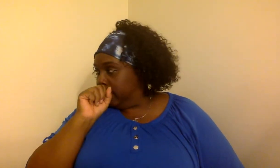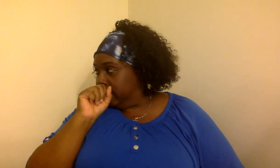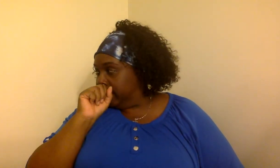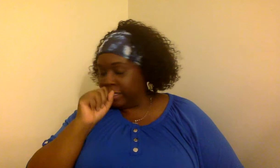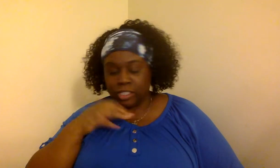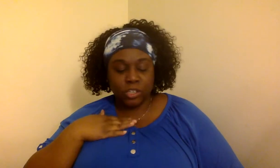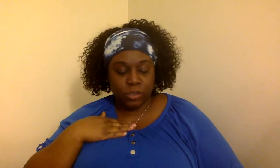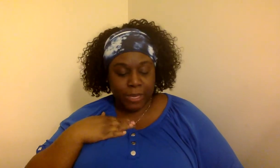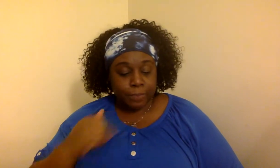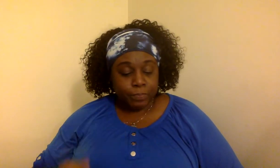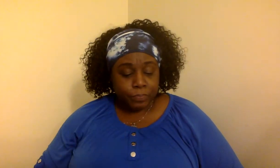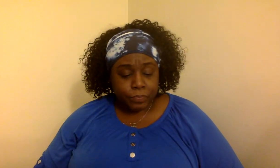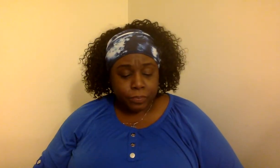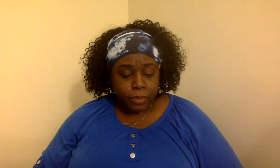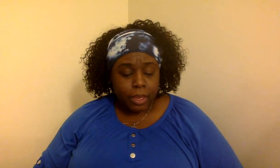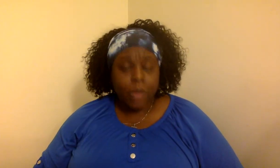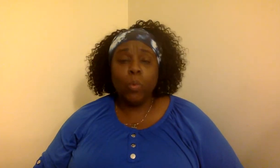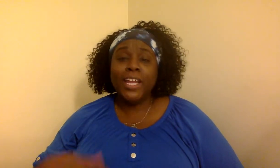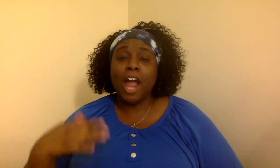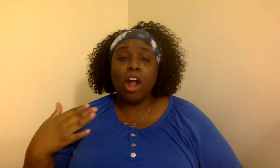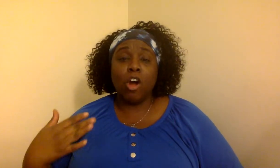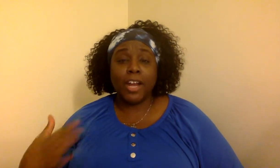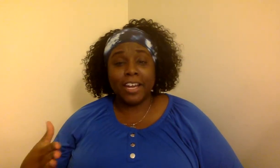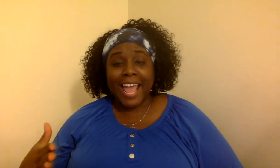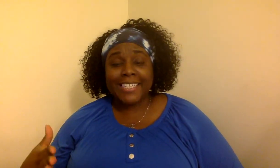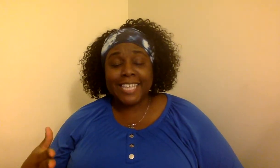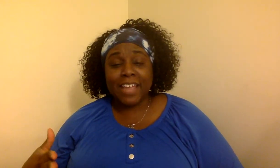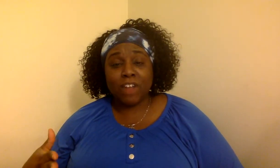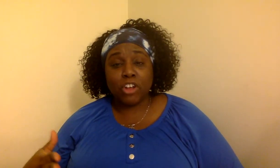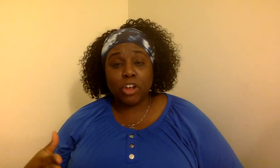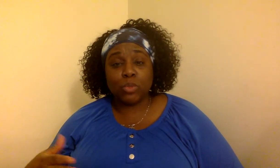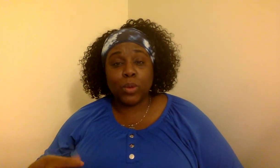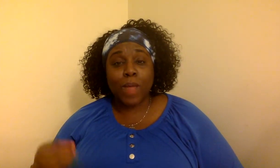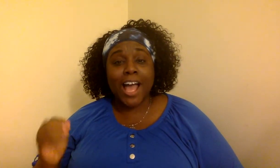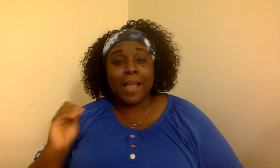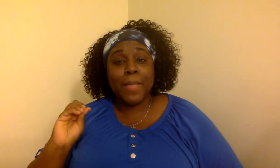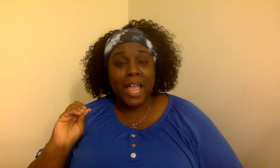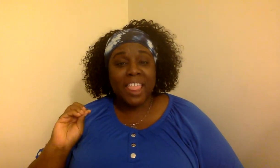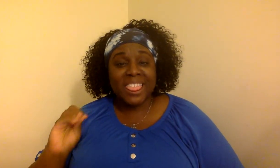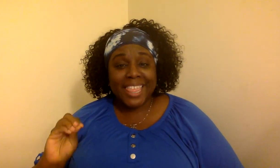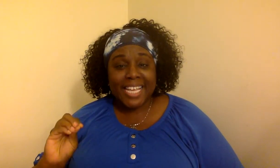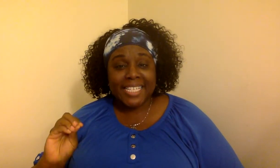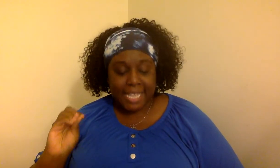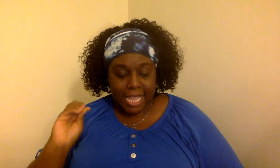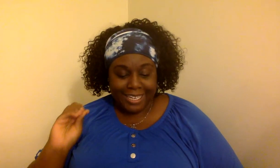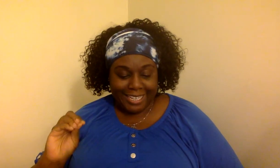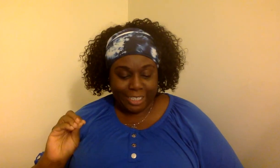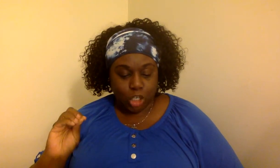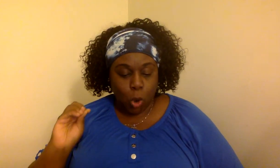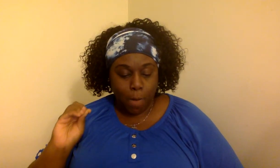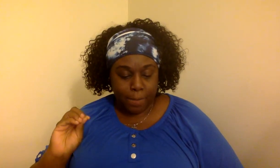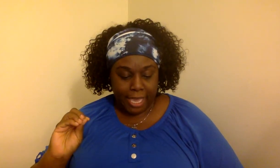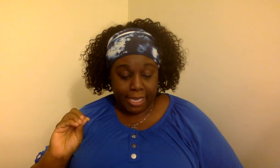Excuse me. We are on our last day of our nursery rhyme. This little piggy.